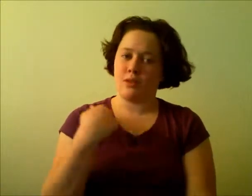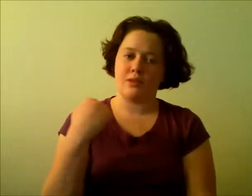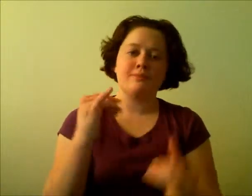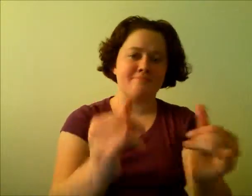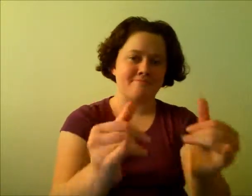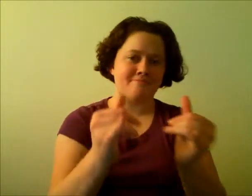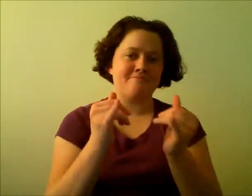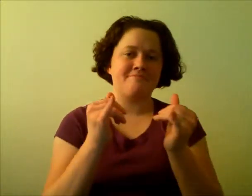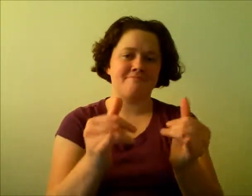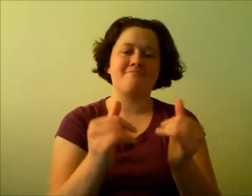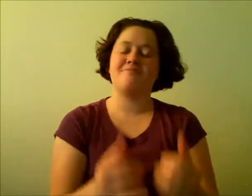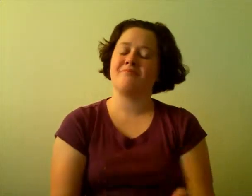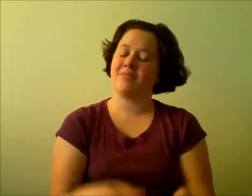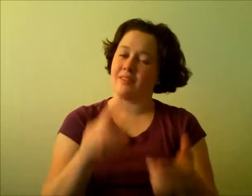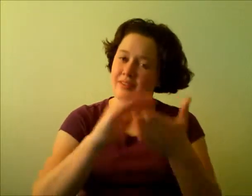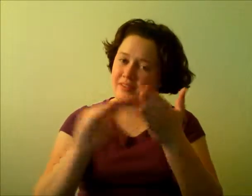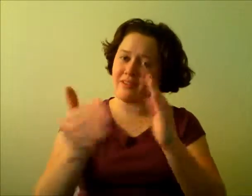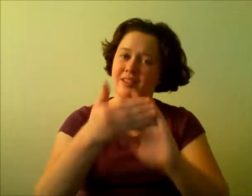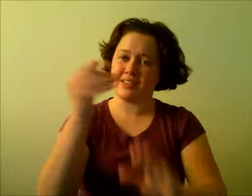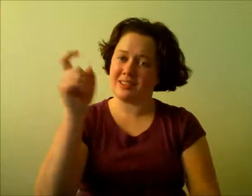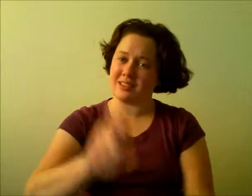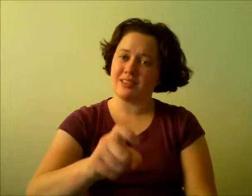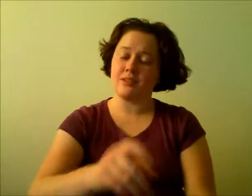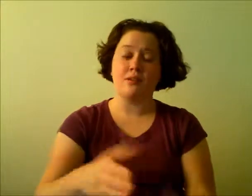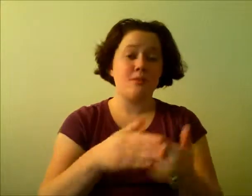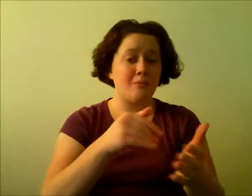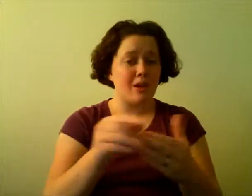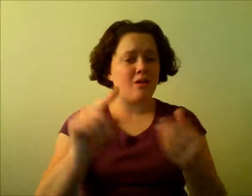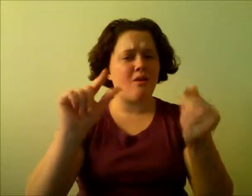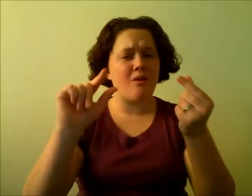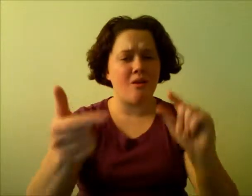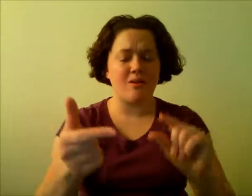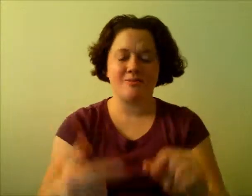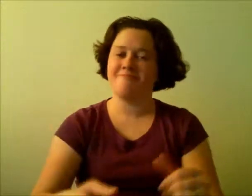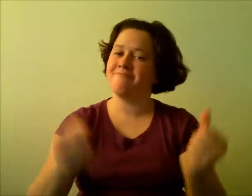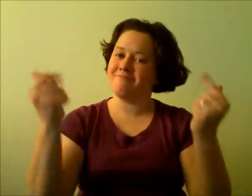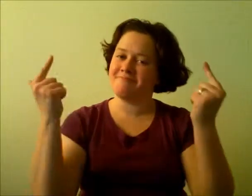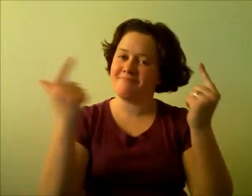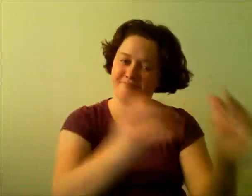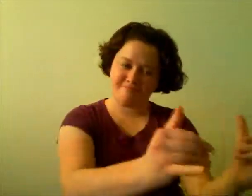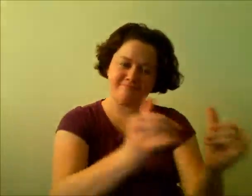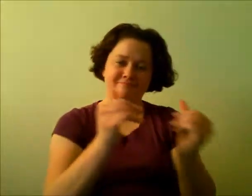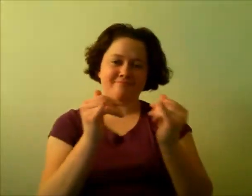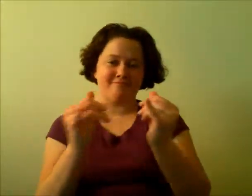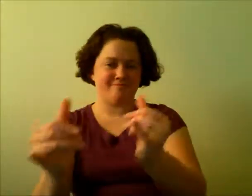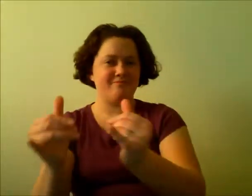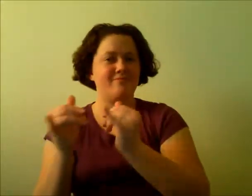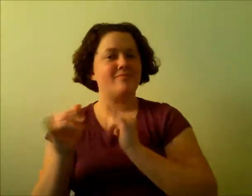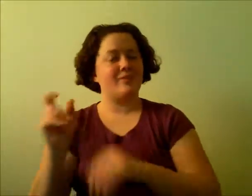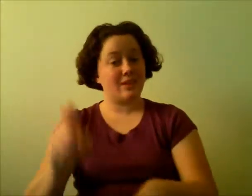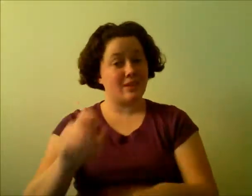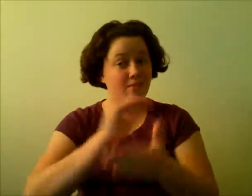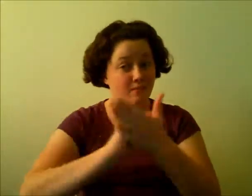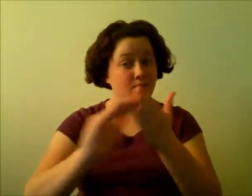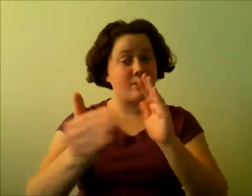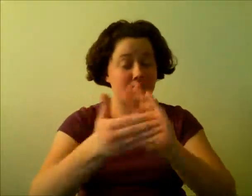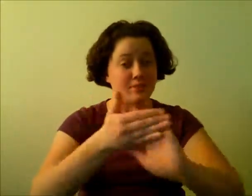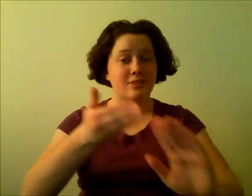need For forgiveness, no matter how hurt you are, we all need For forgiveness, no